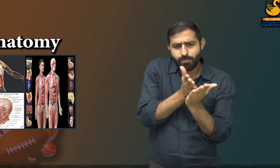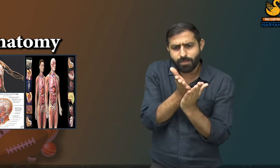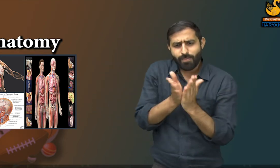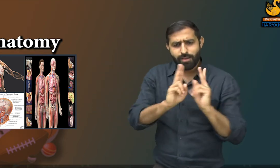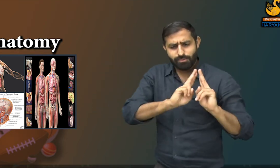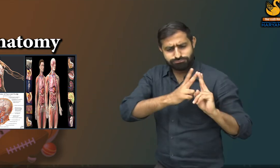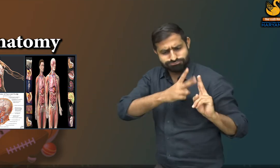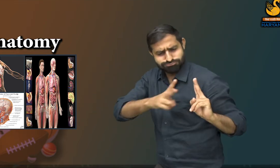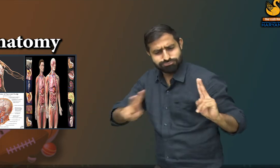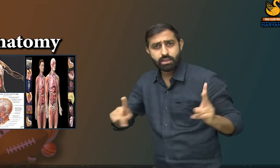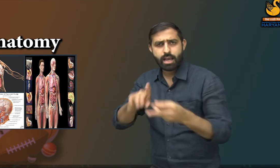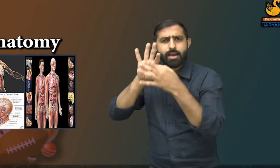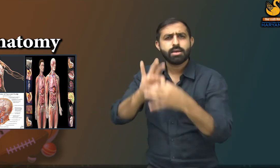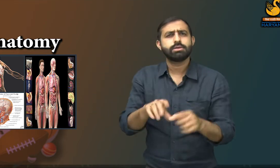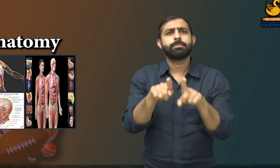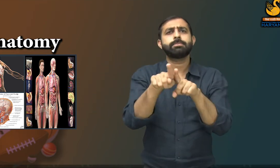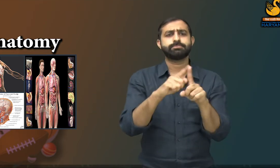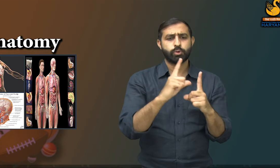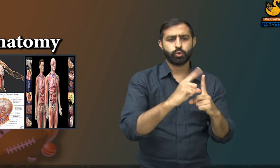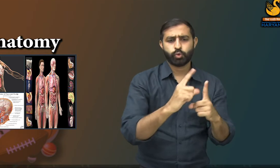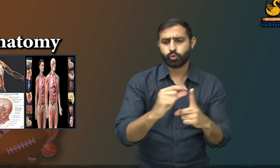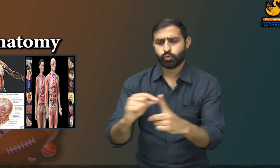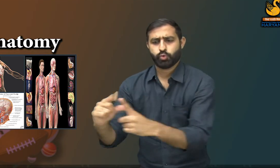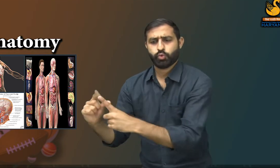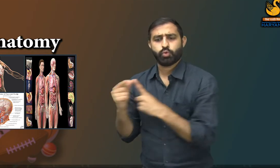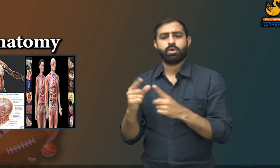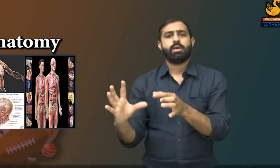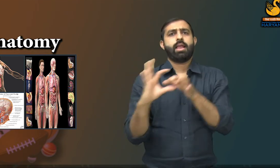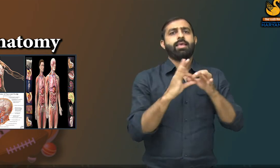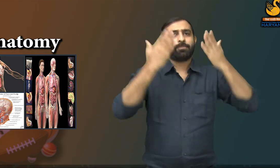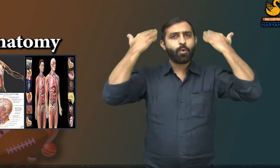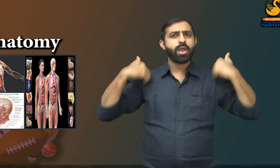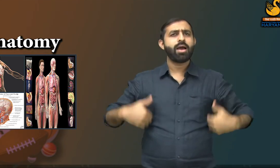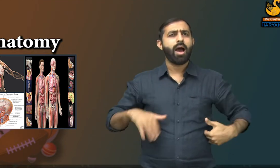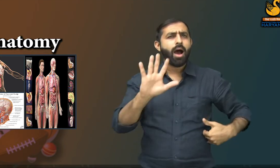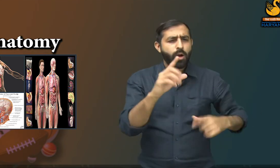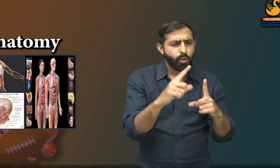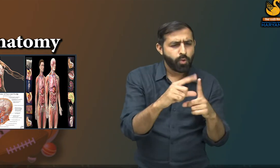There are different parts of our body through which we are able to do different activities.